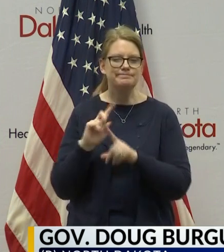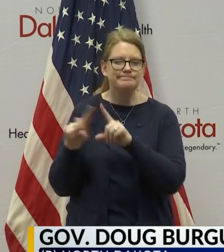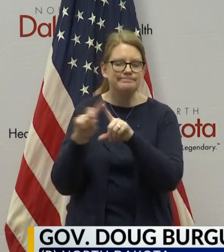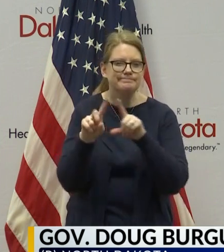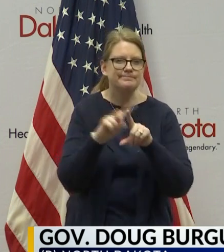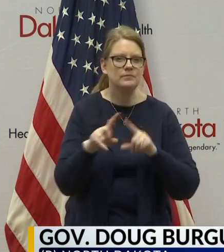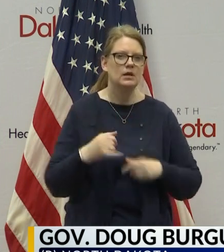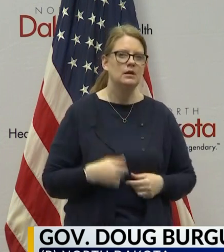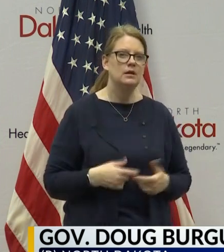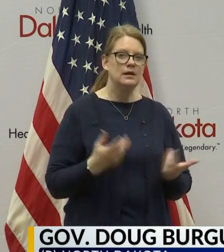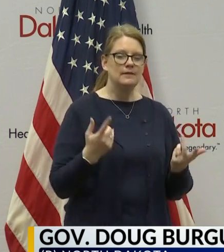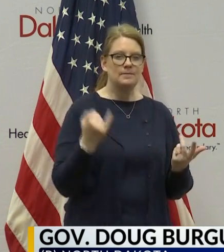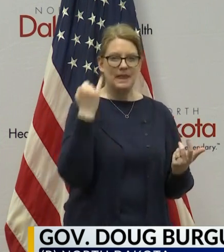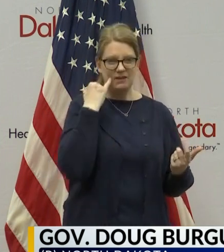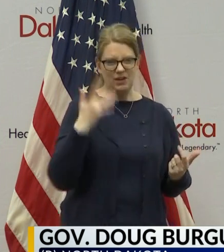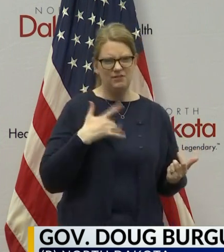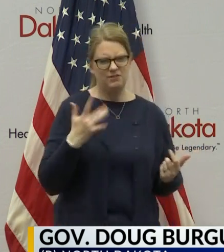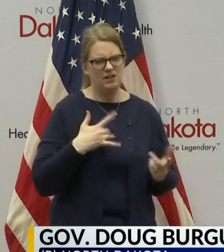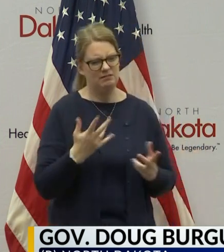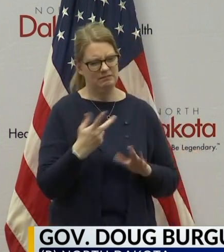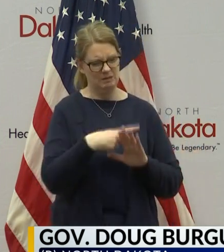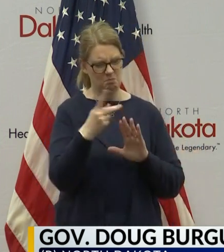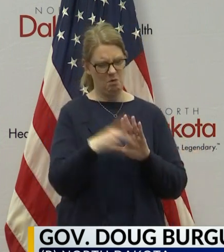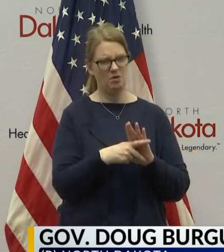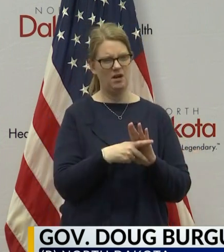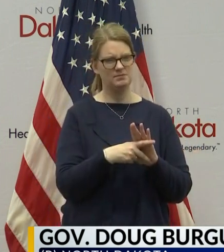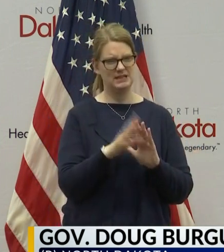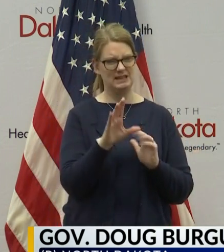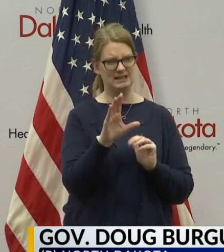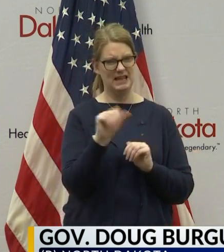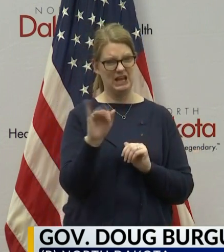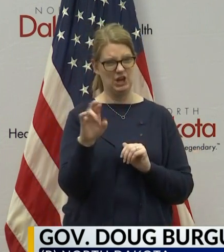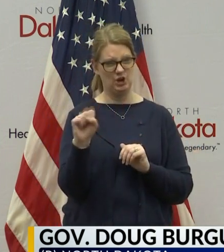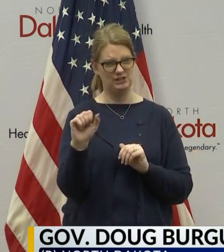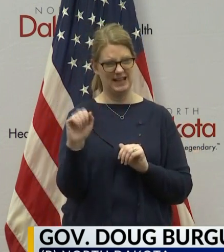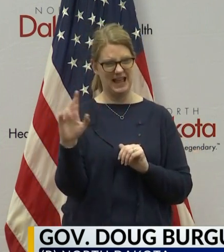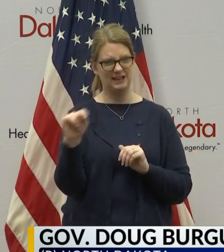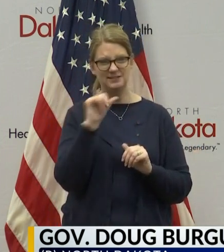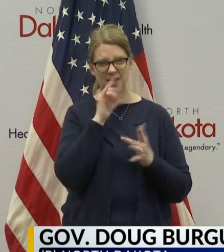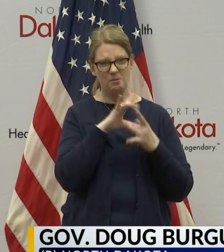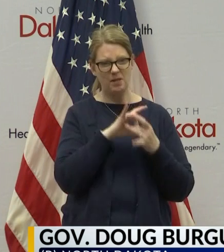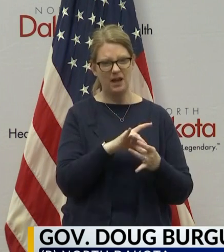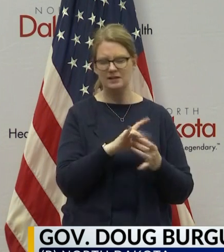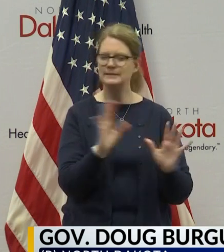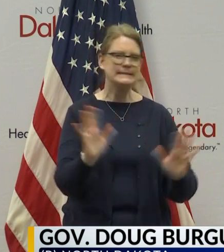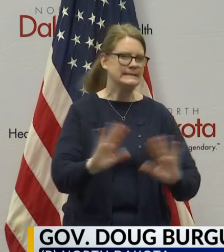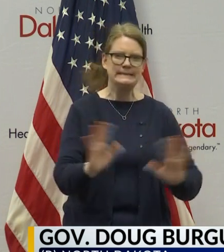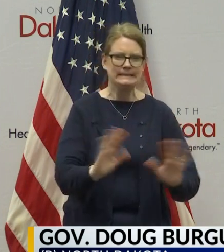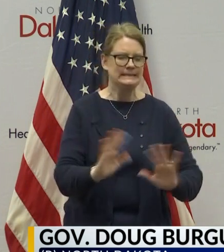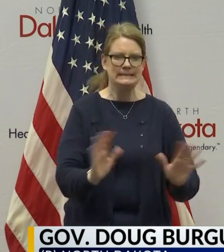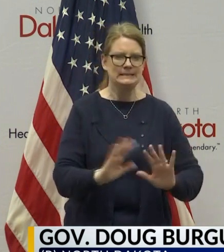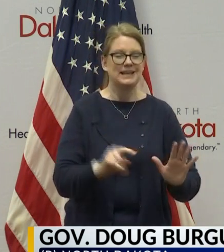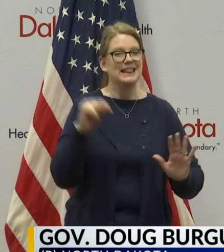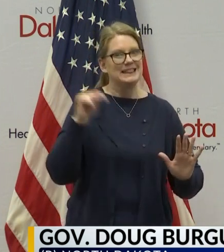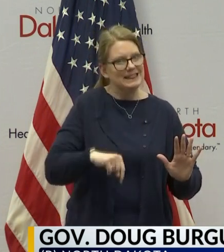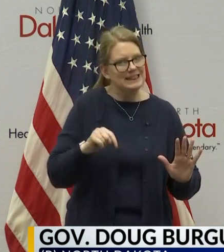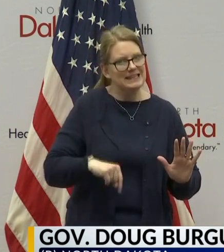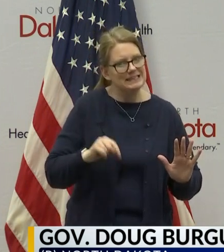programs that were announced in the CARES Act apply to you, but we want everyone, again, this is an opportunity for